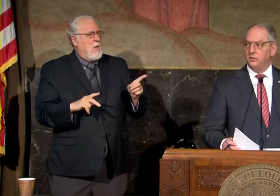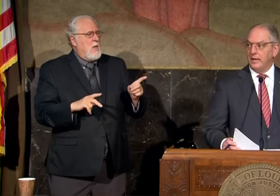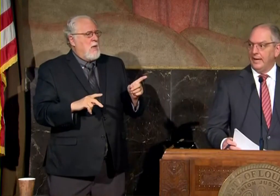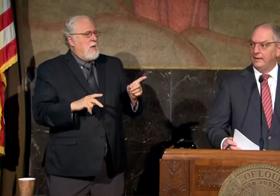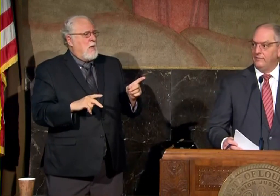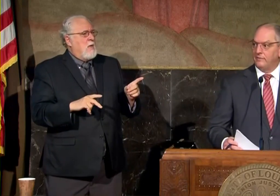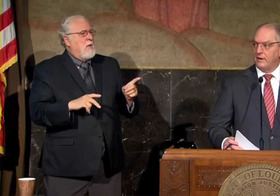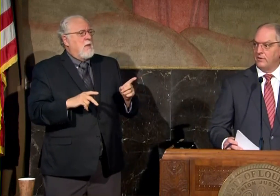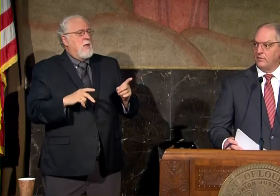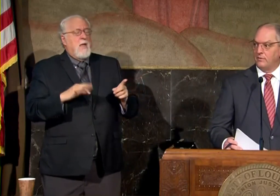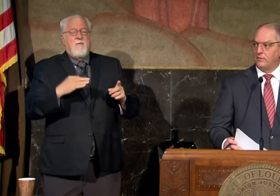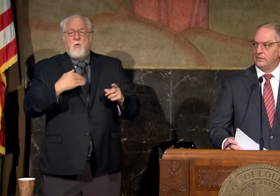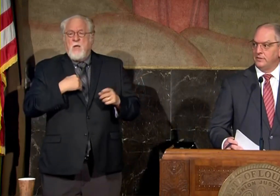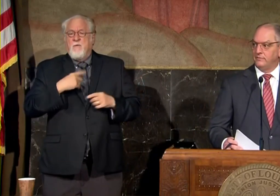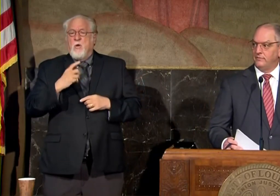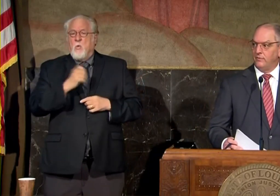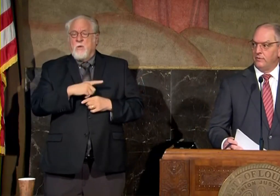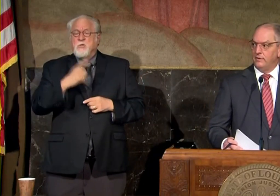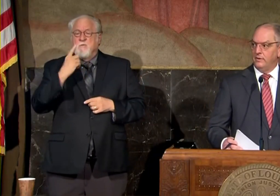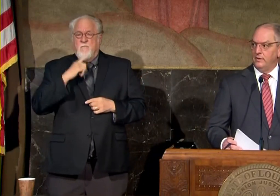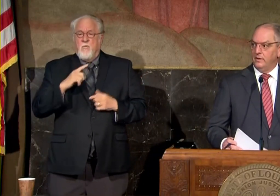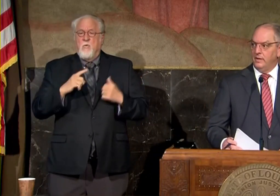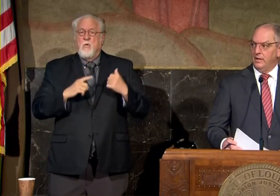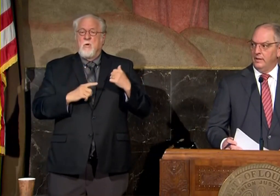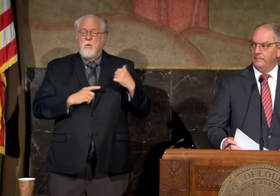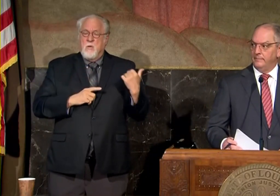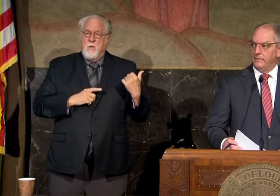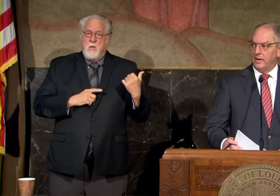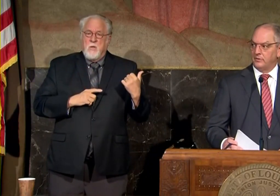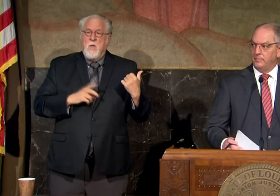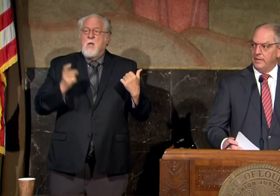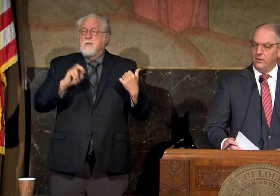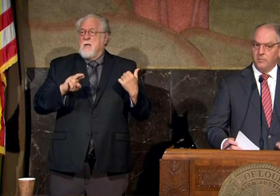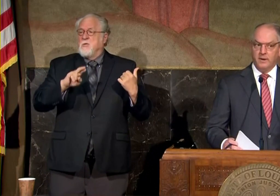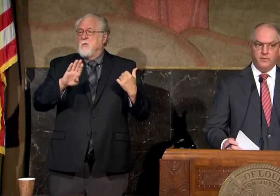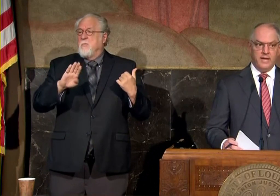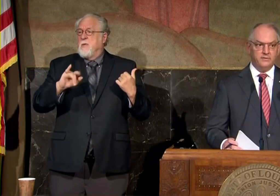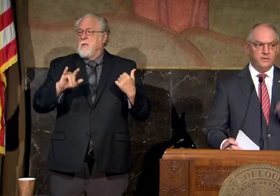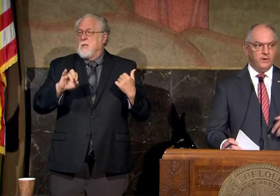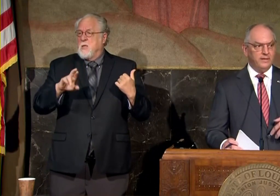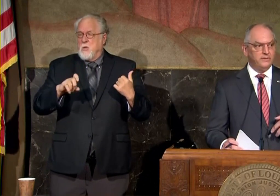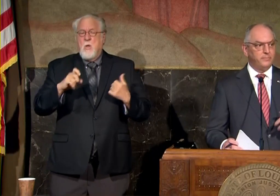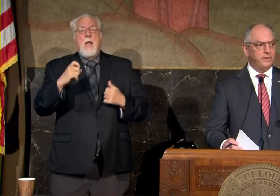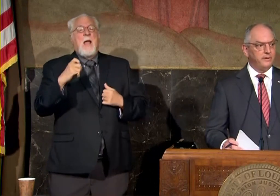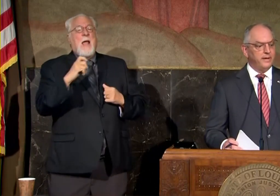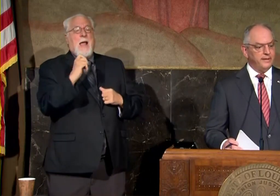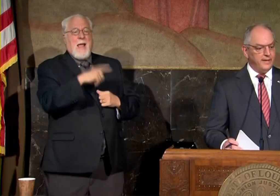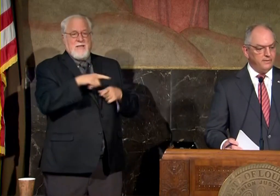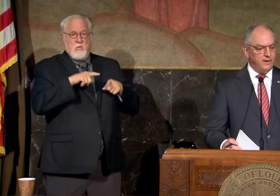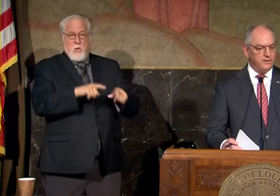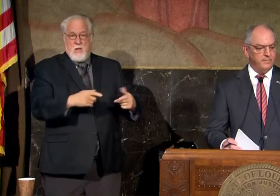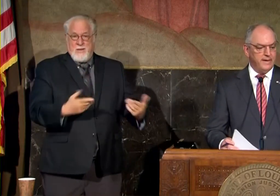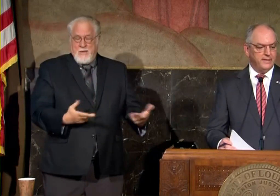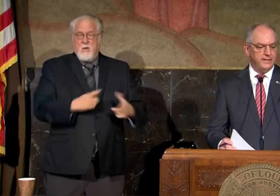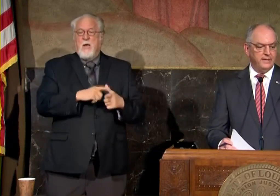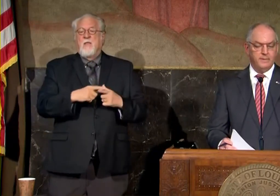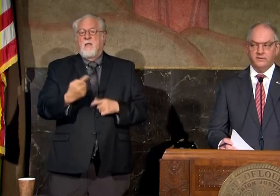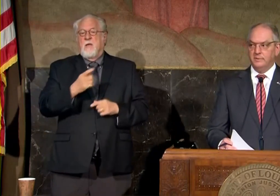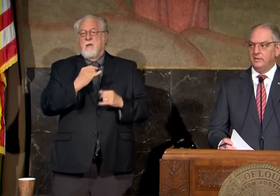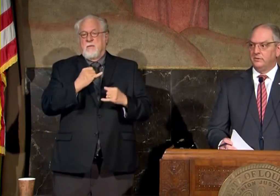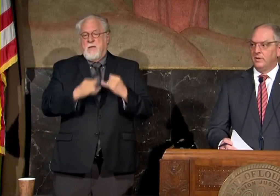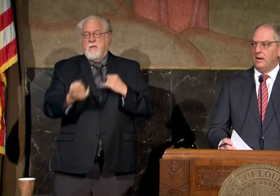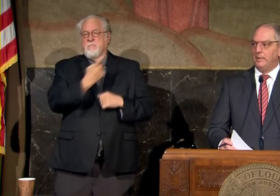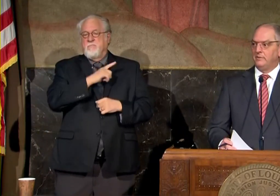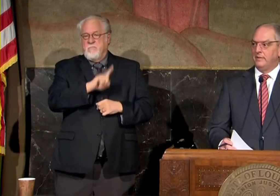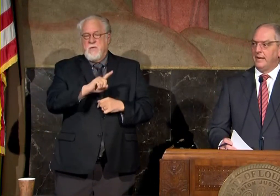extent that you can if you've got a question for Dr. Be you might want to ask it while he's up here and then I'll come back at the end make